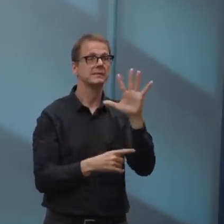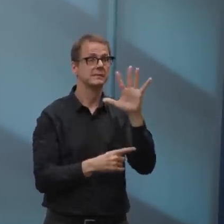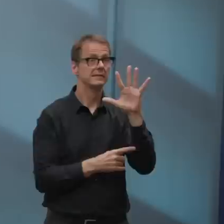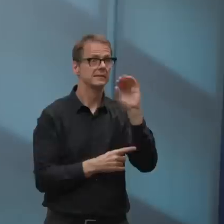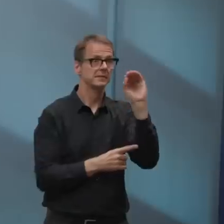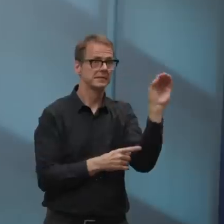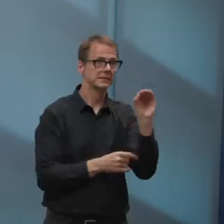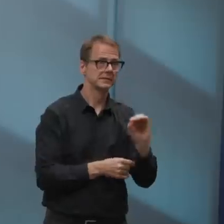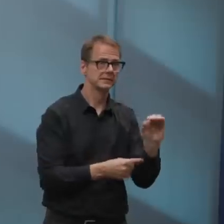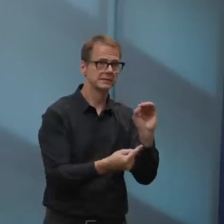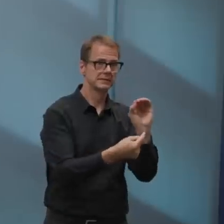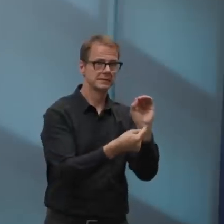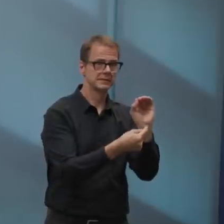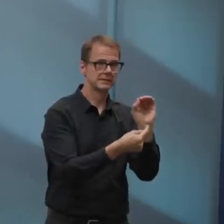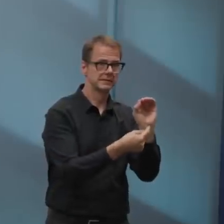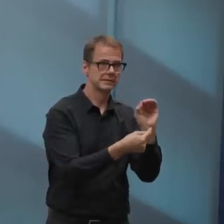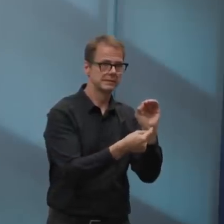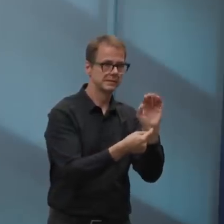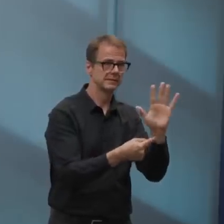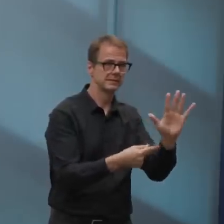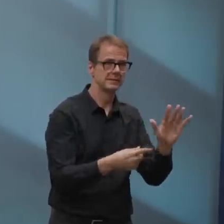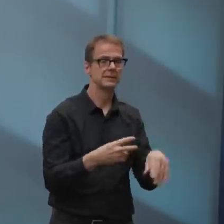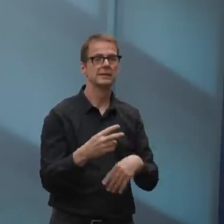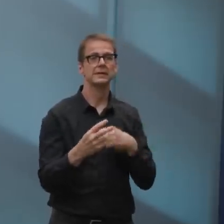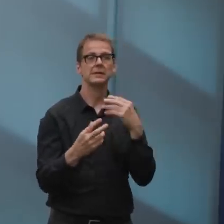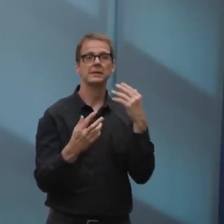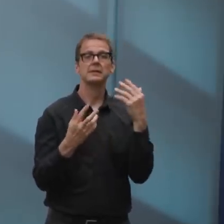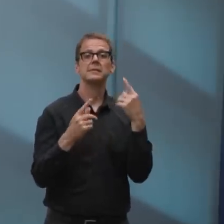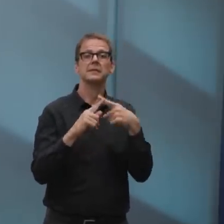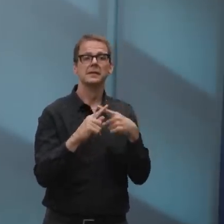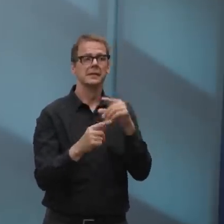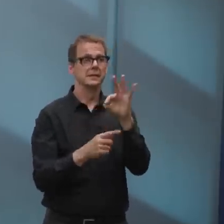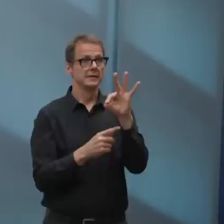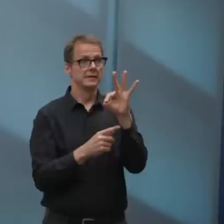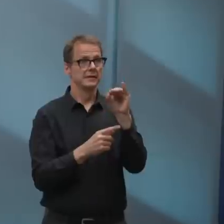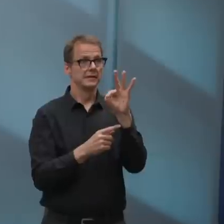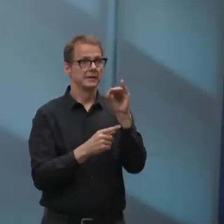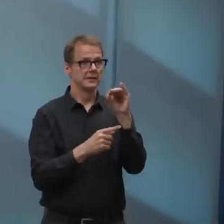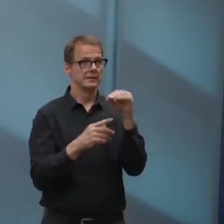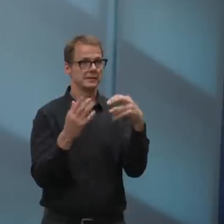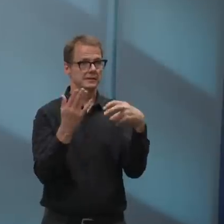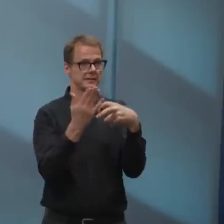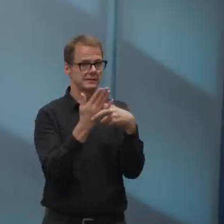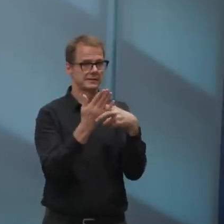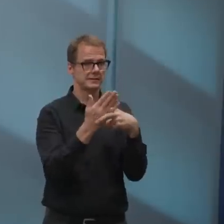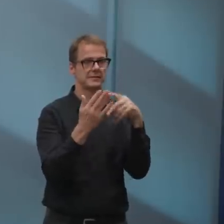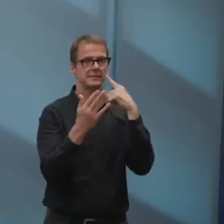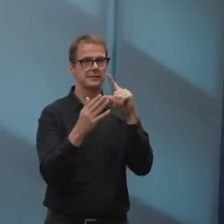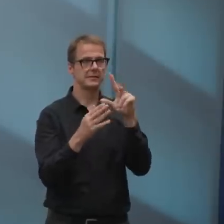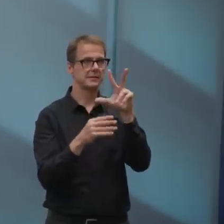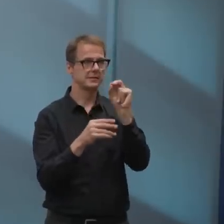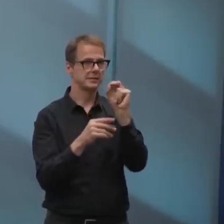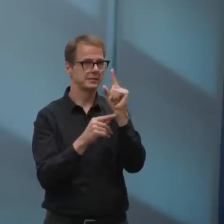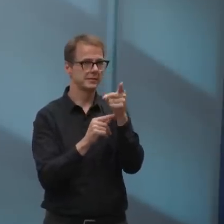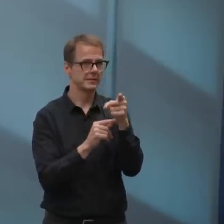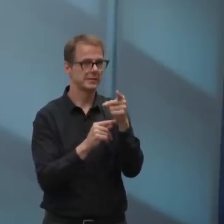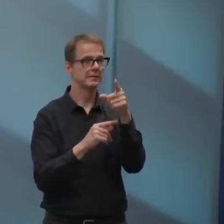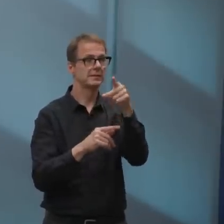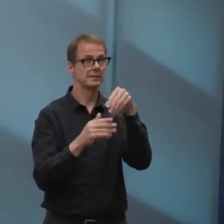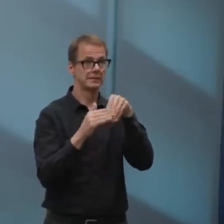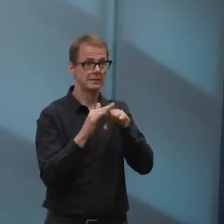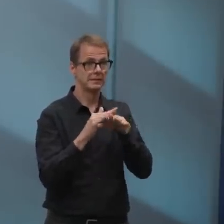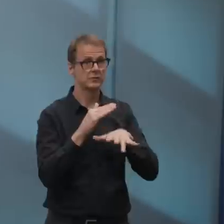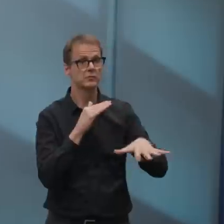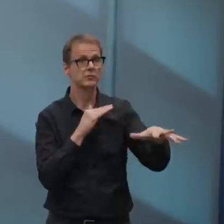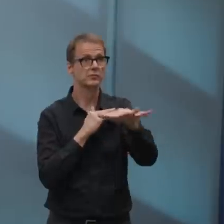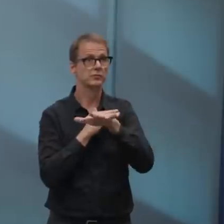30 minutes, limiting ticket sales to online only. And we'll be establishing a one way flow in the park in the zoo, sorry, and